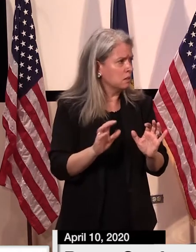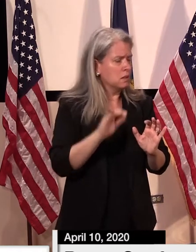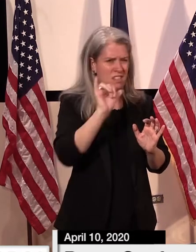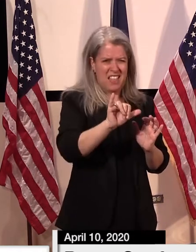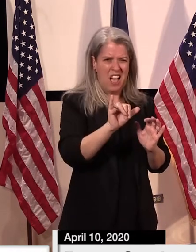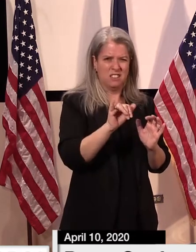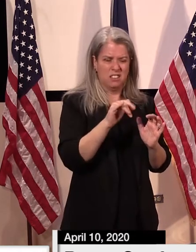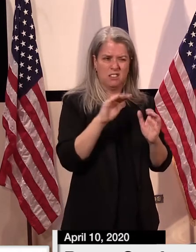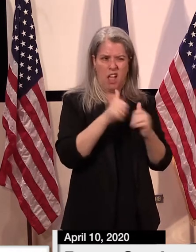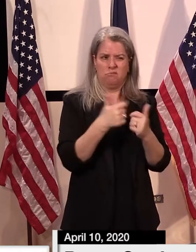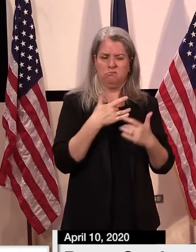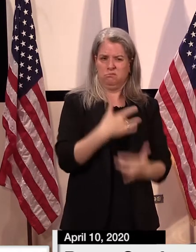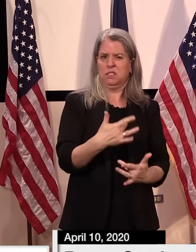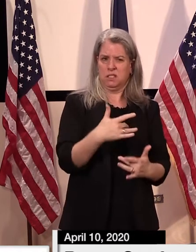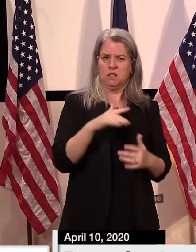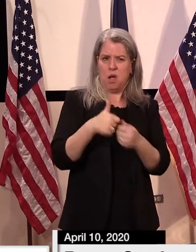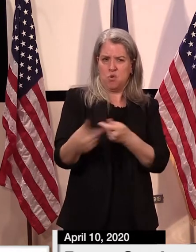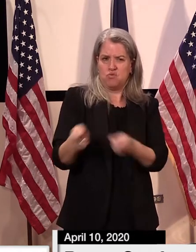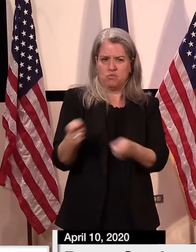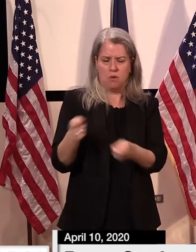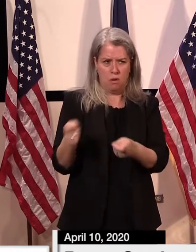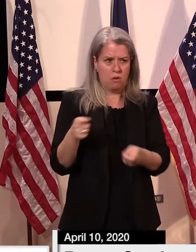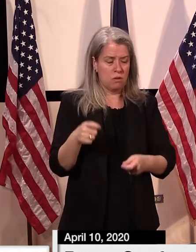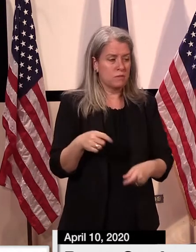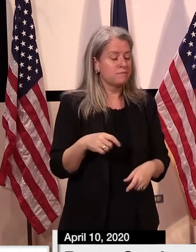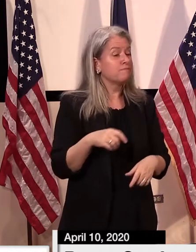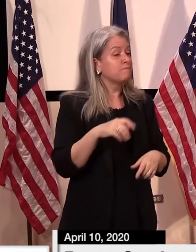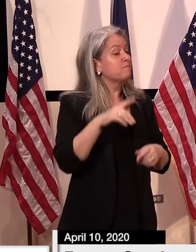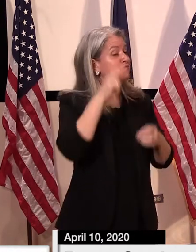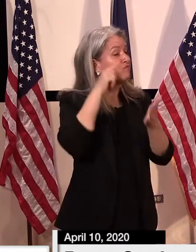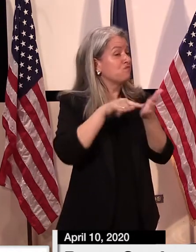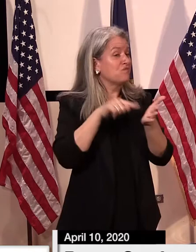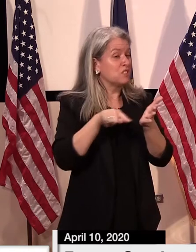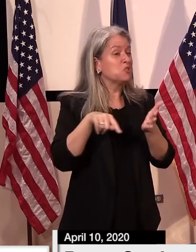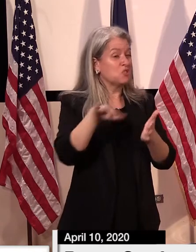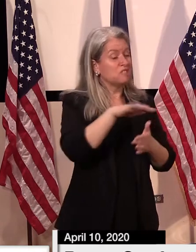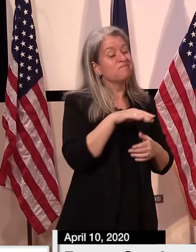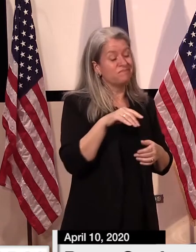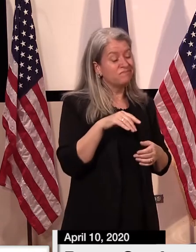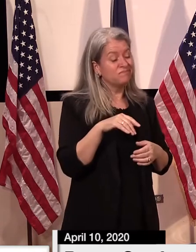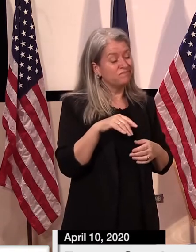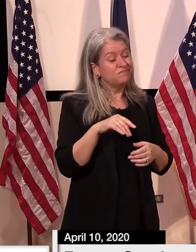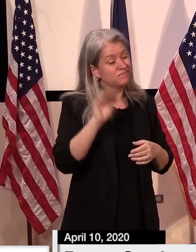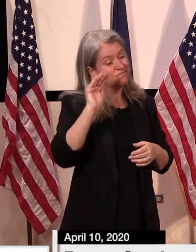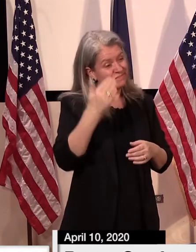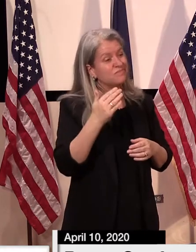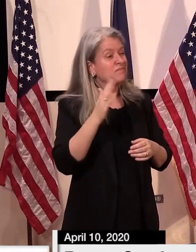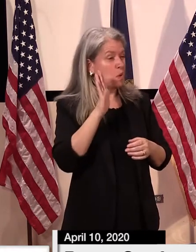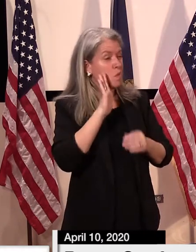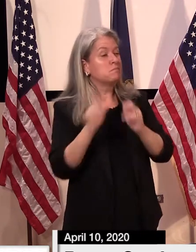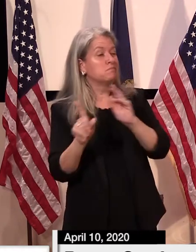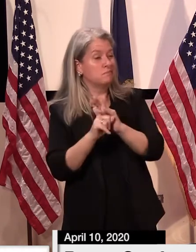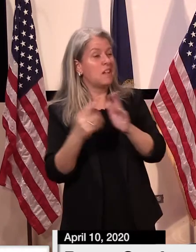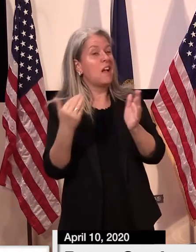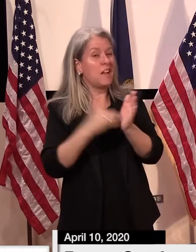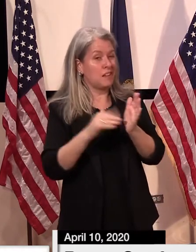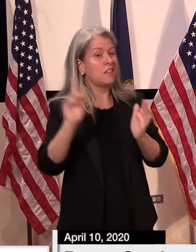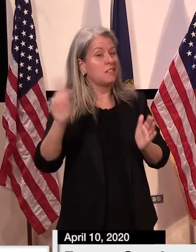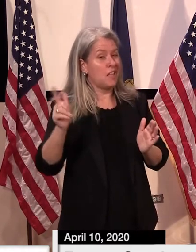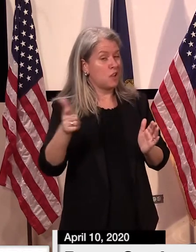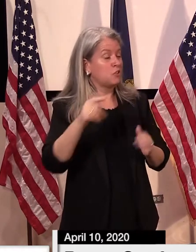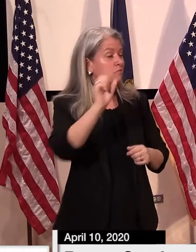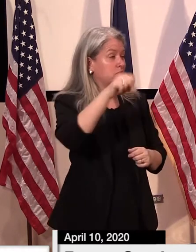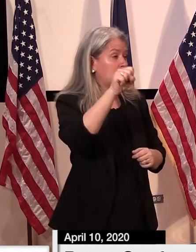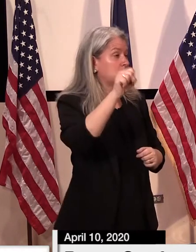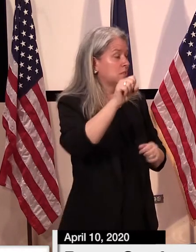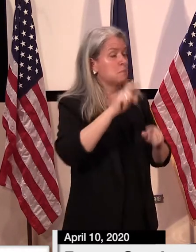Most data shows that there will be another occurrence of viral infection in the population, but that